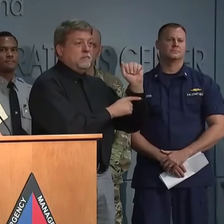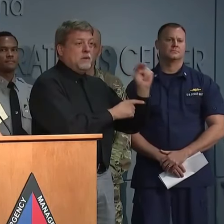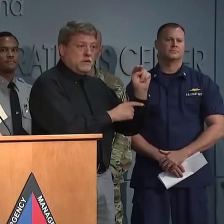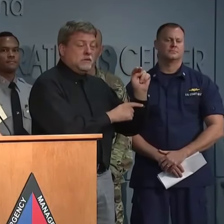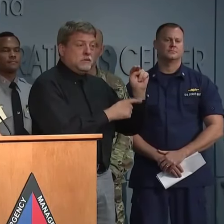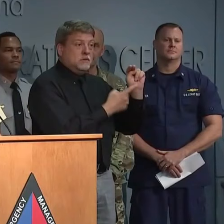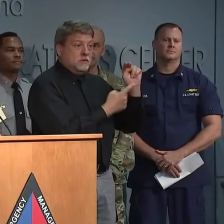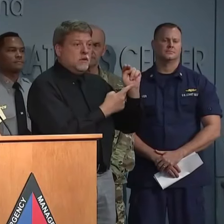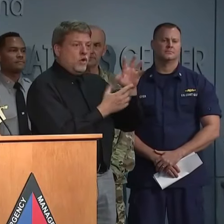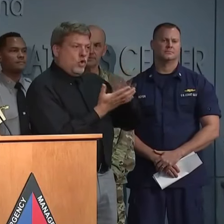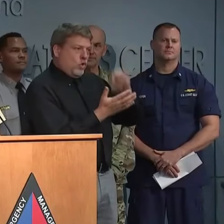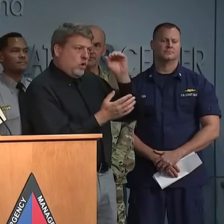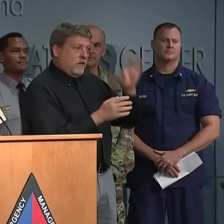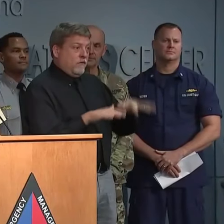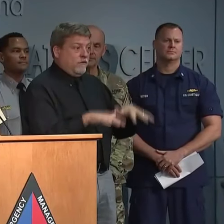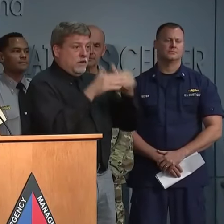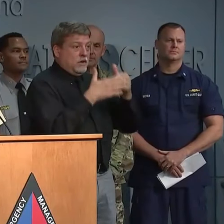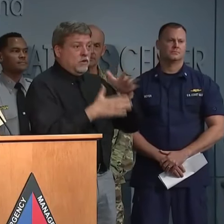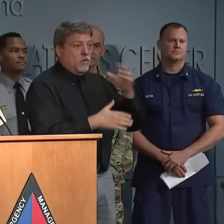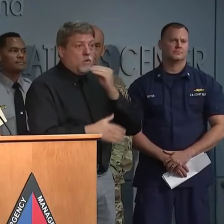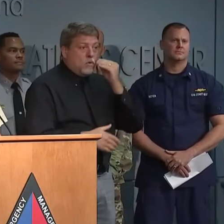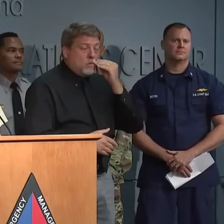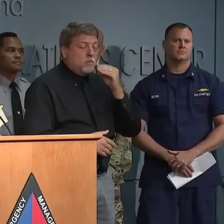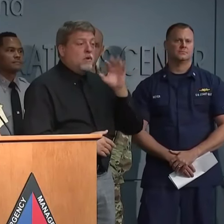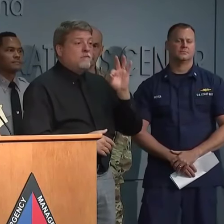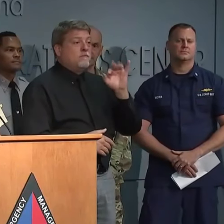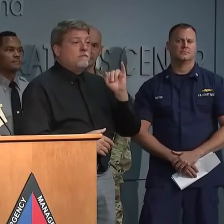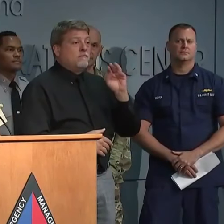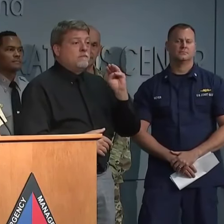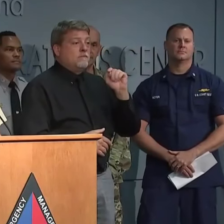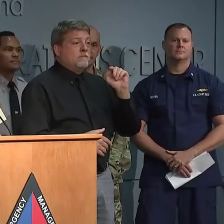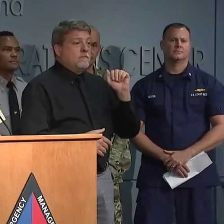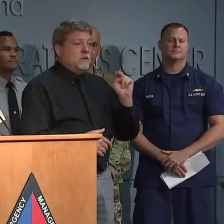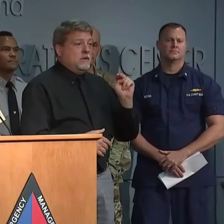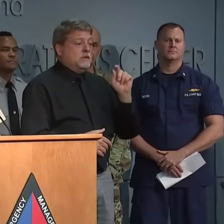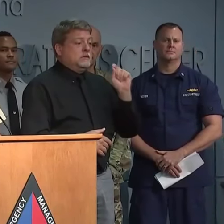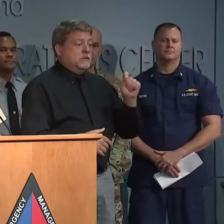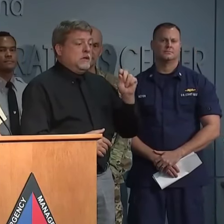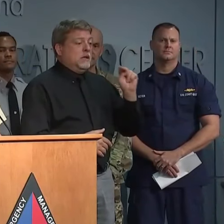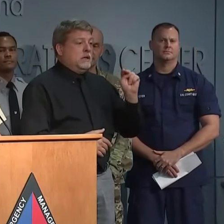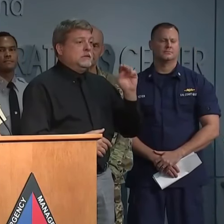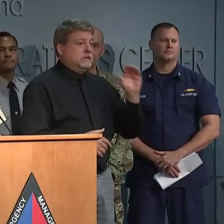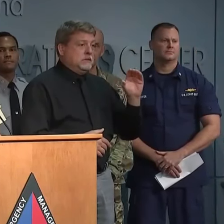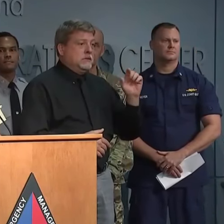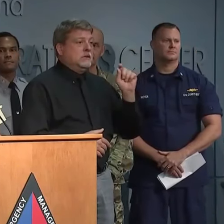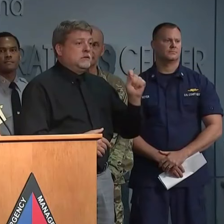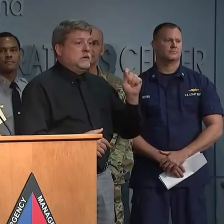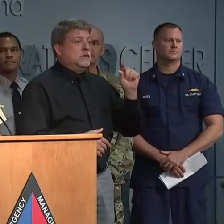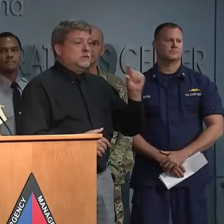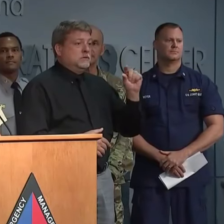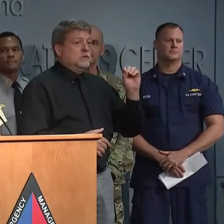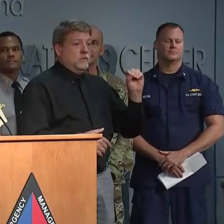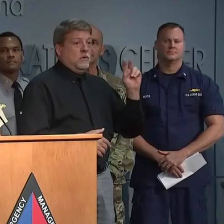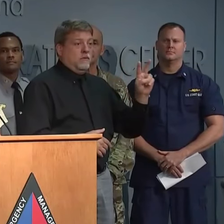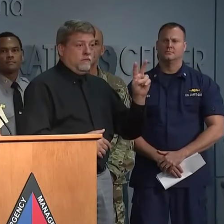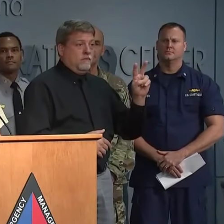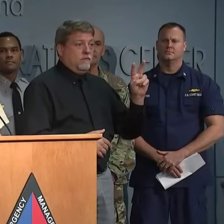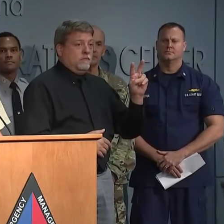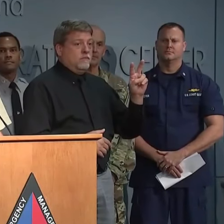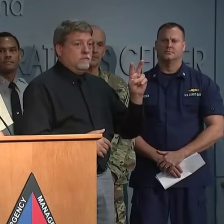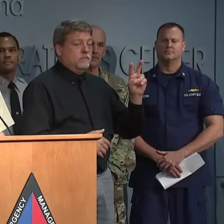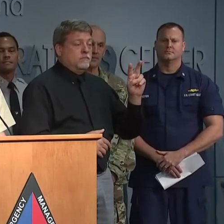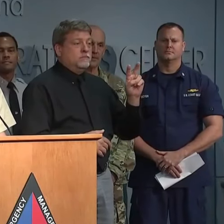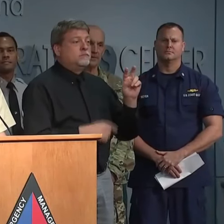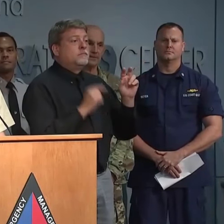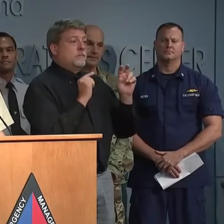can get there by logging in at FIMAN.NC.gov. That's F-I-M-A-N dot N-C